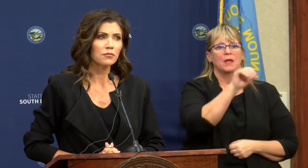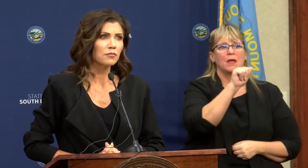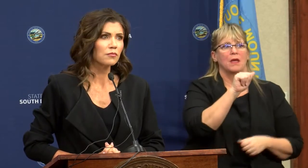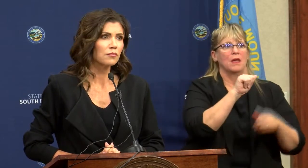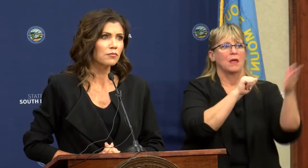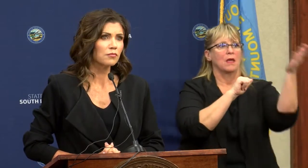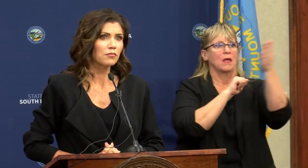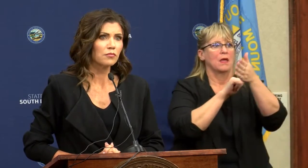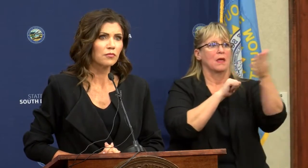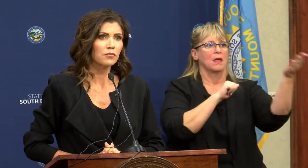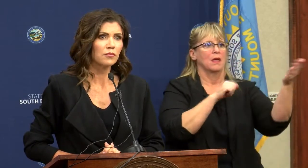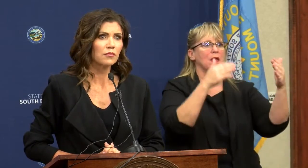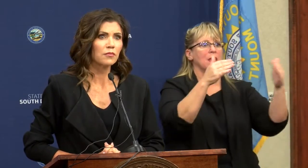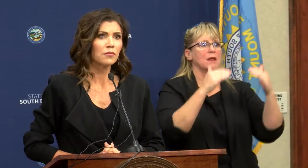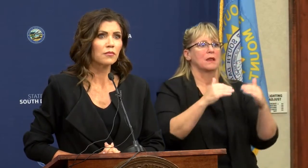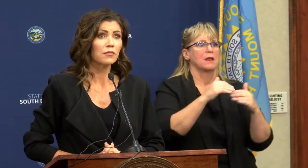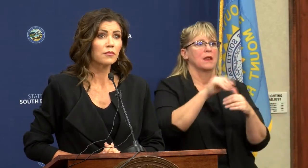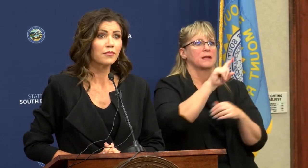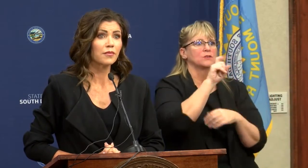Let's go to the next question.